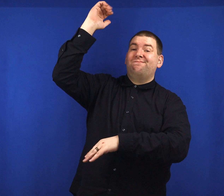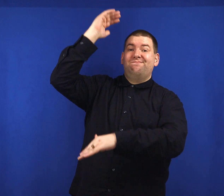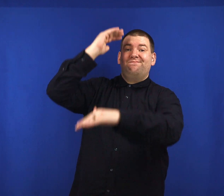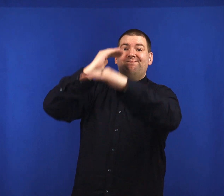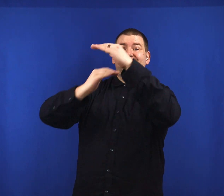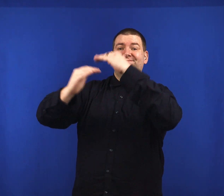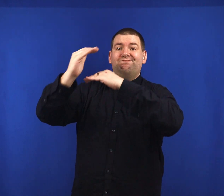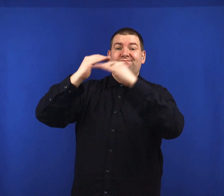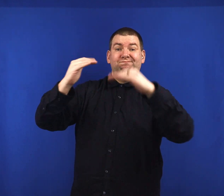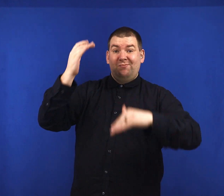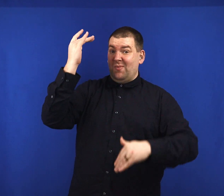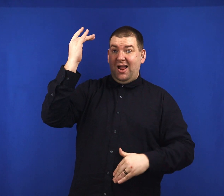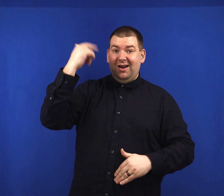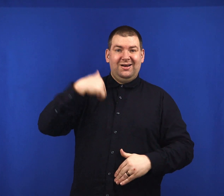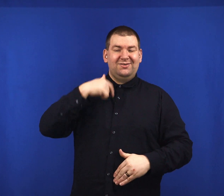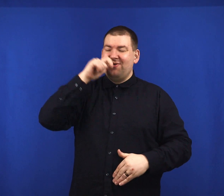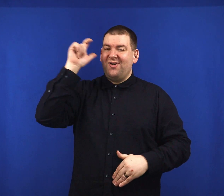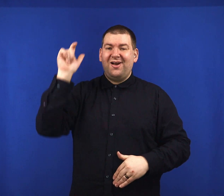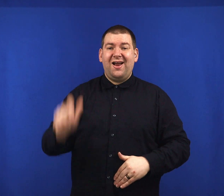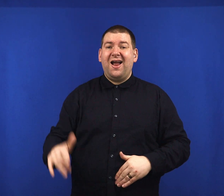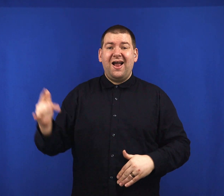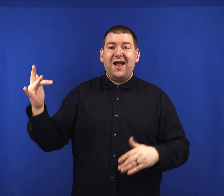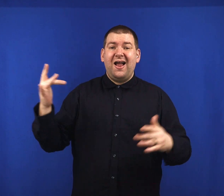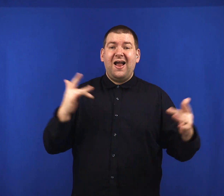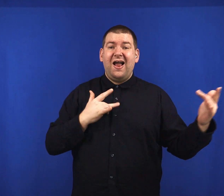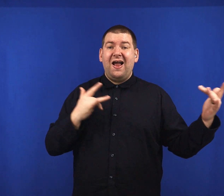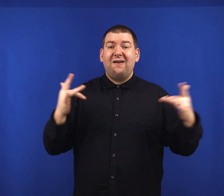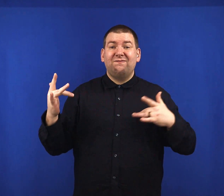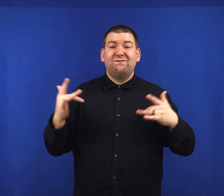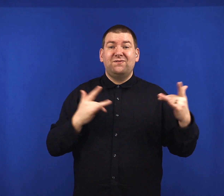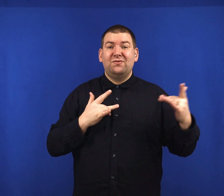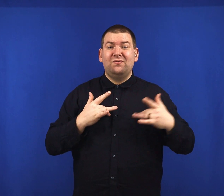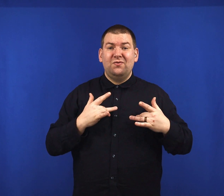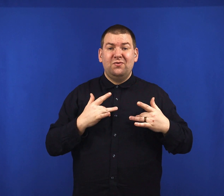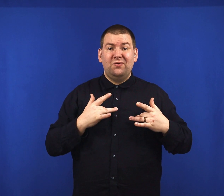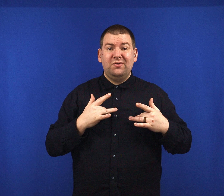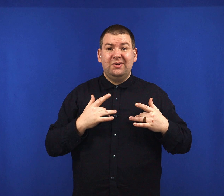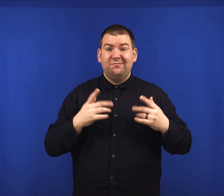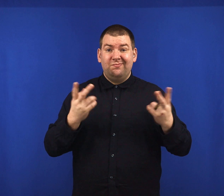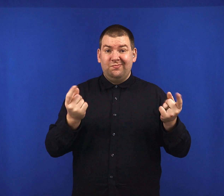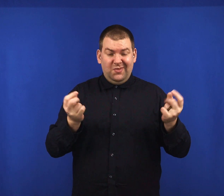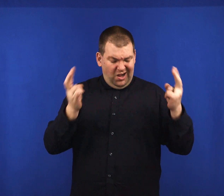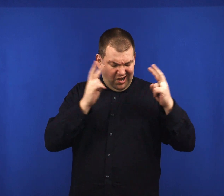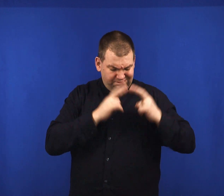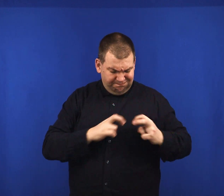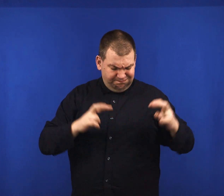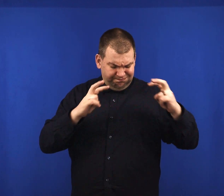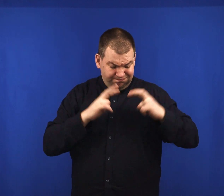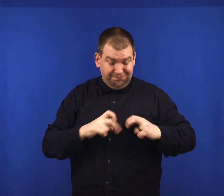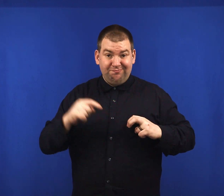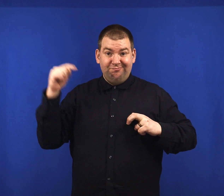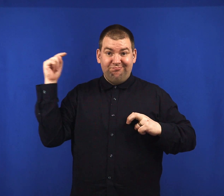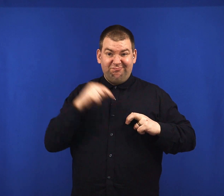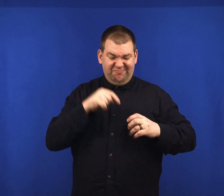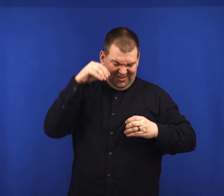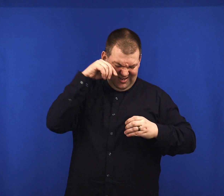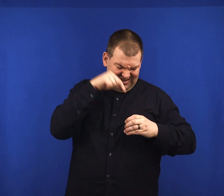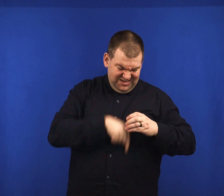I don't have to worry. Cause down deep